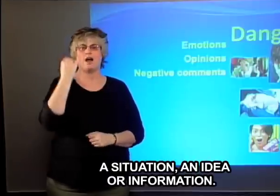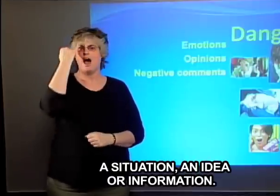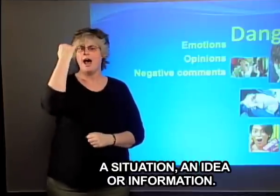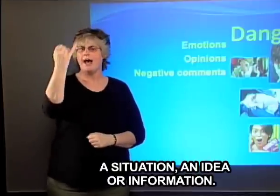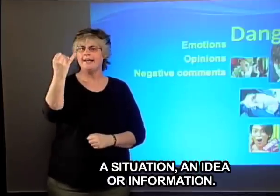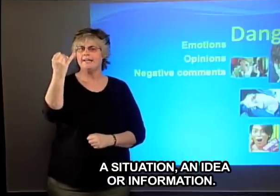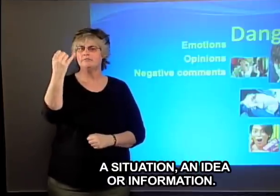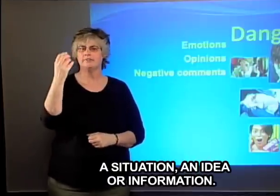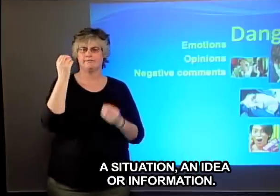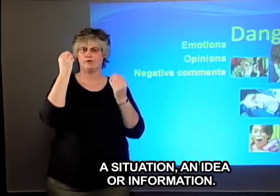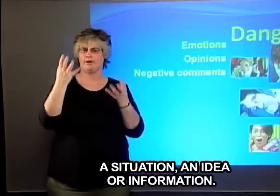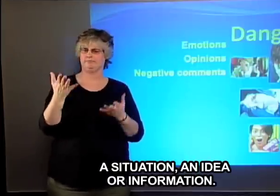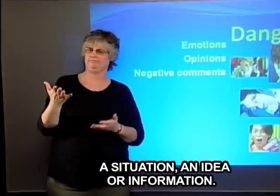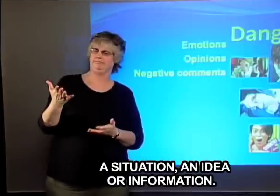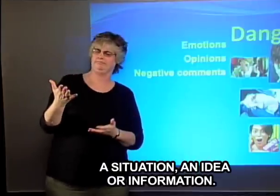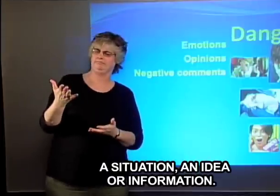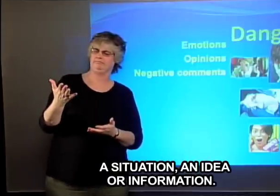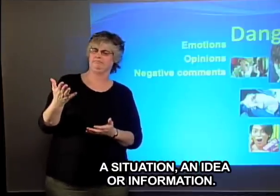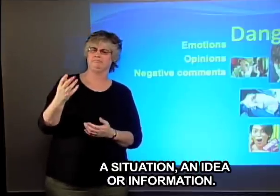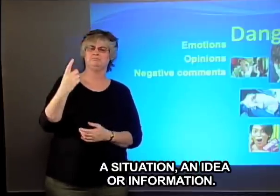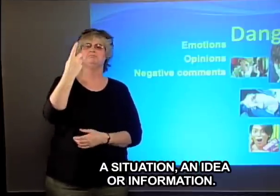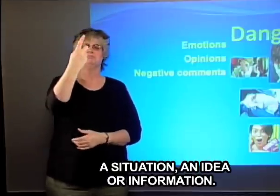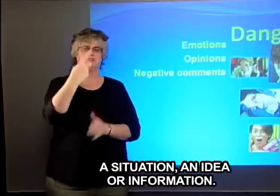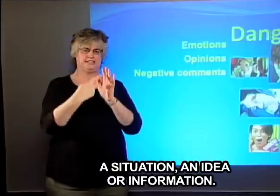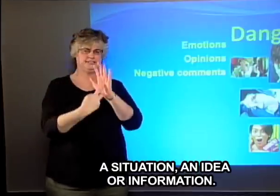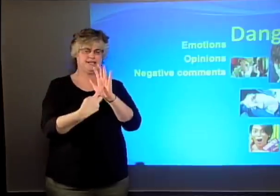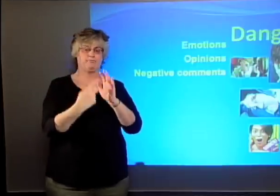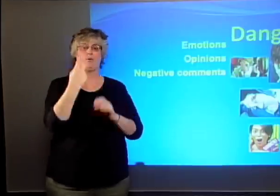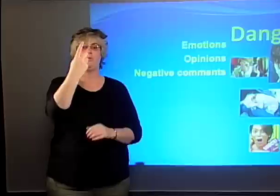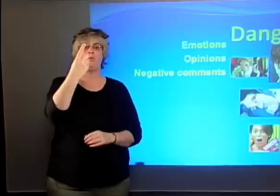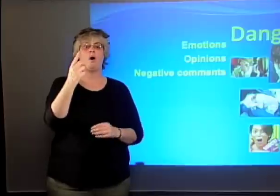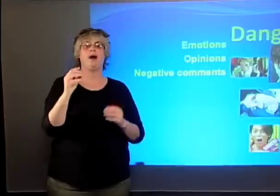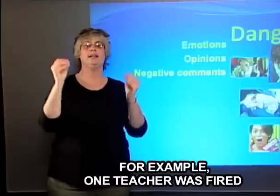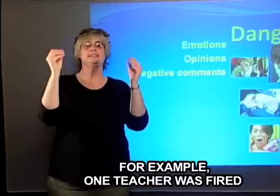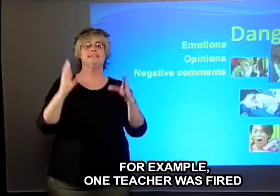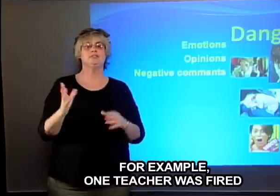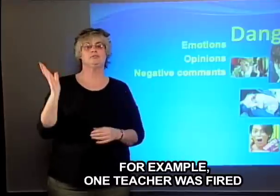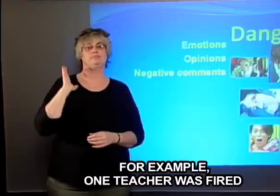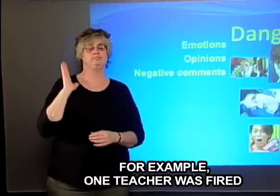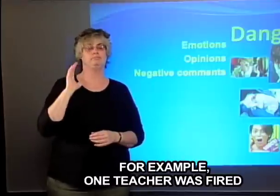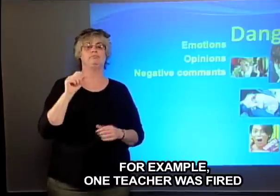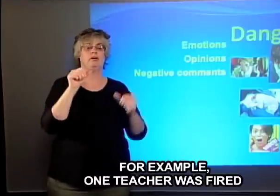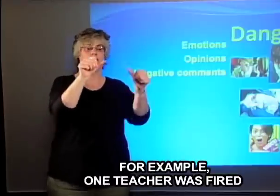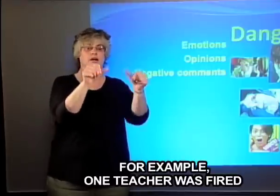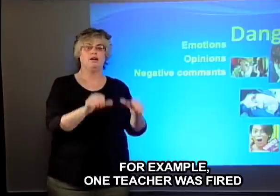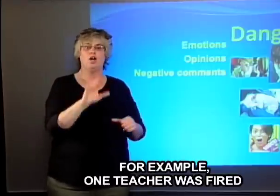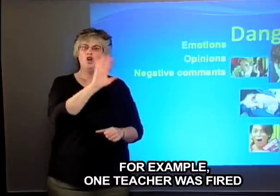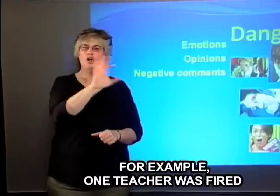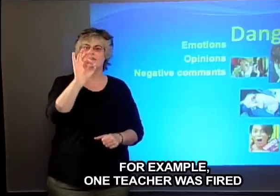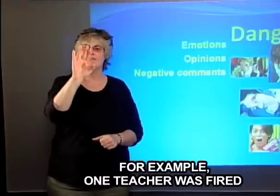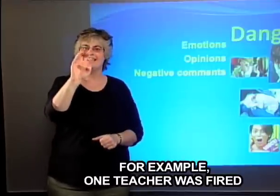idea, or information. For example, one teacher was fired